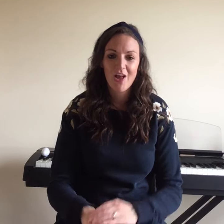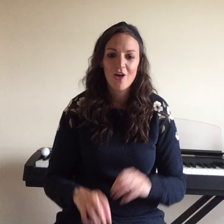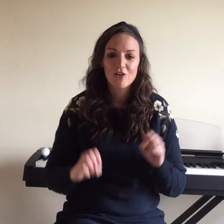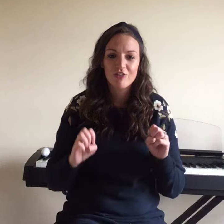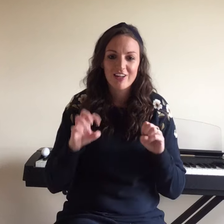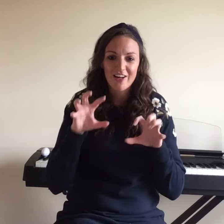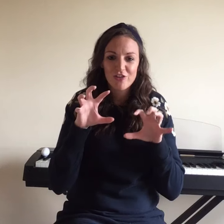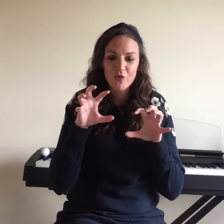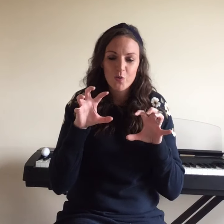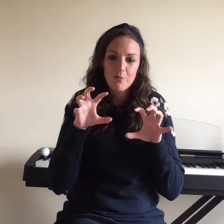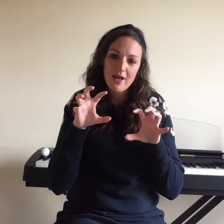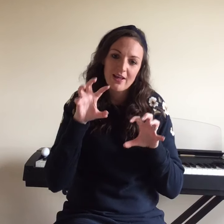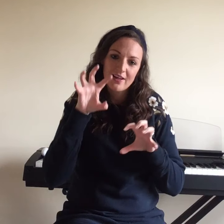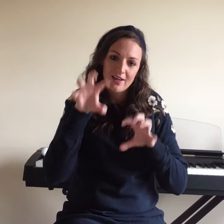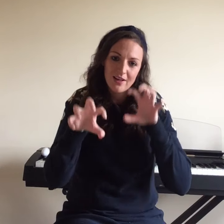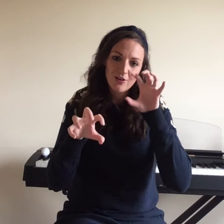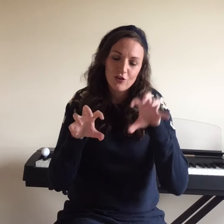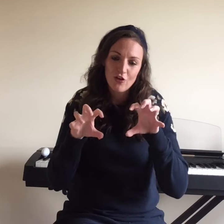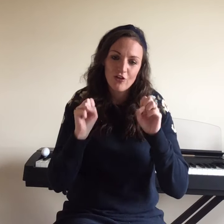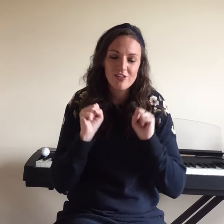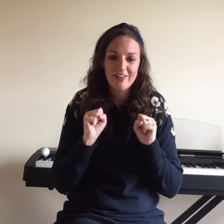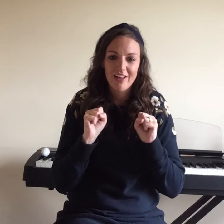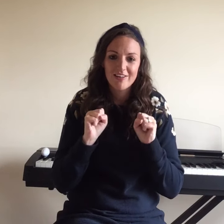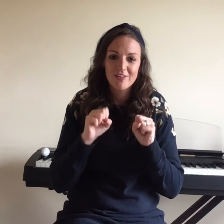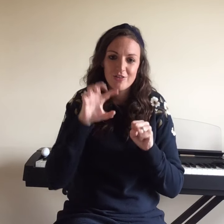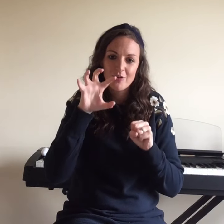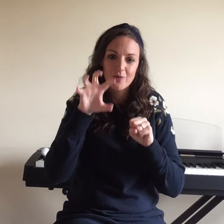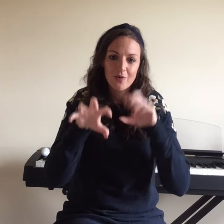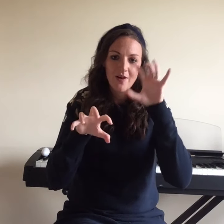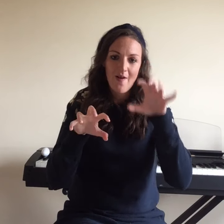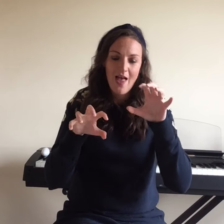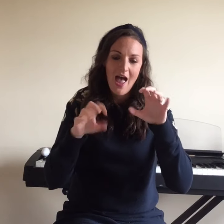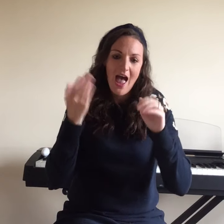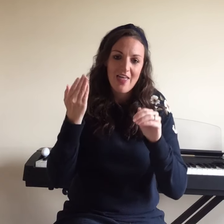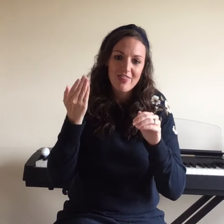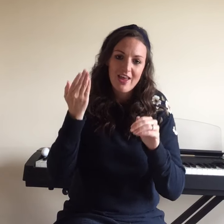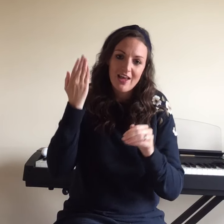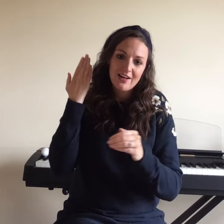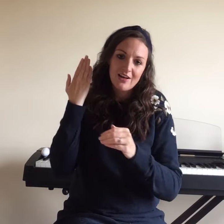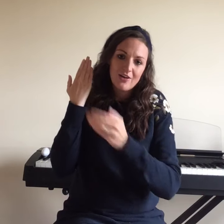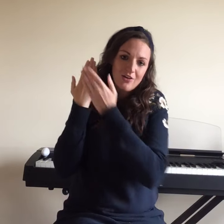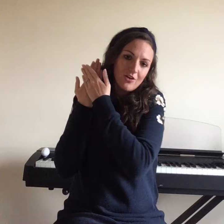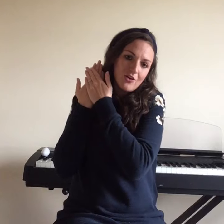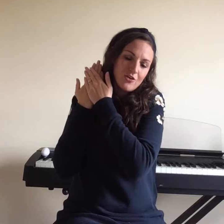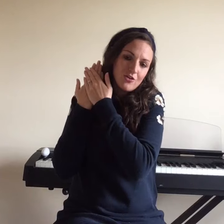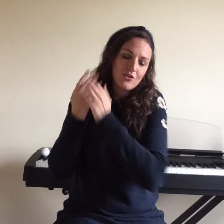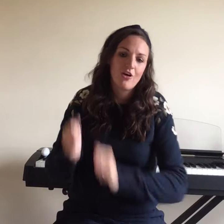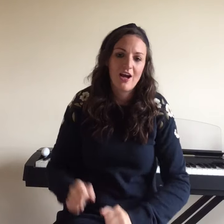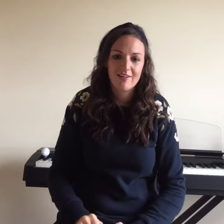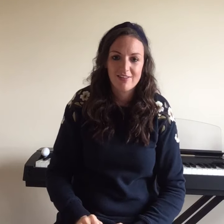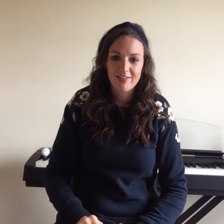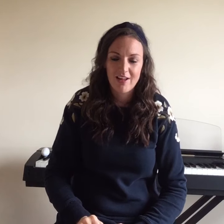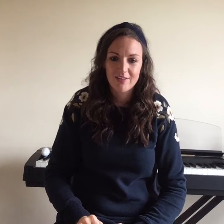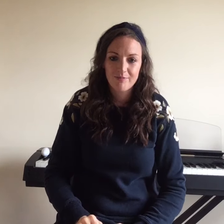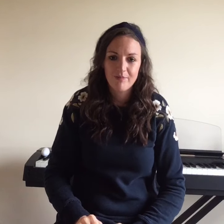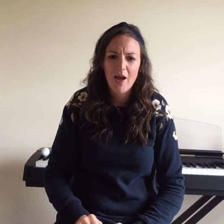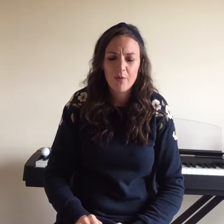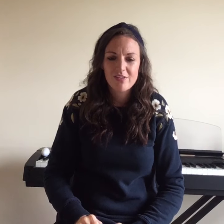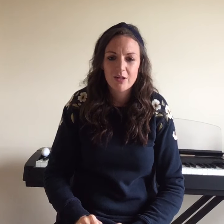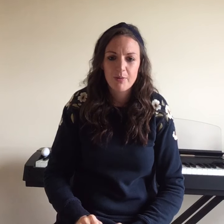So for Dinosaur we make claws like that. So you go and then you do your hands like that. I always think